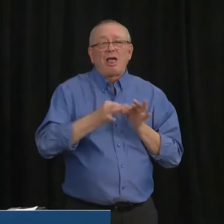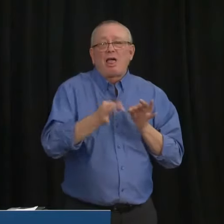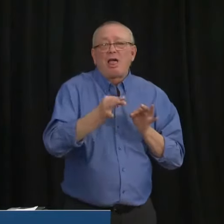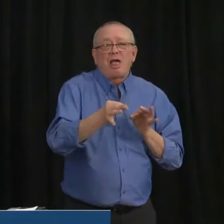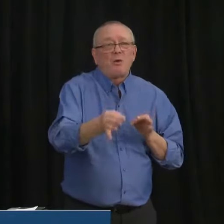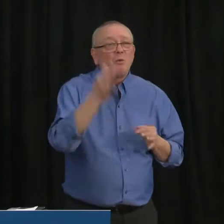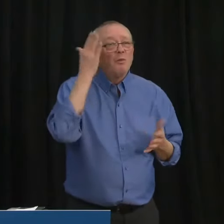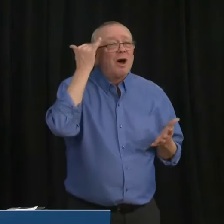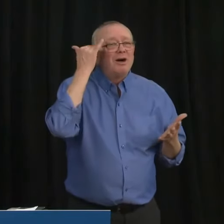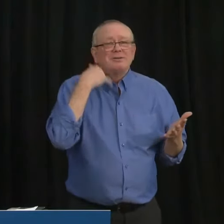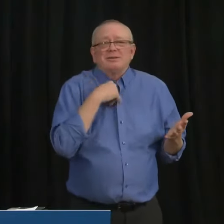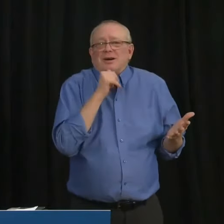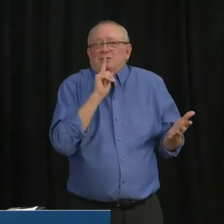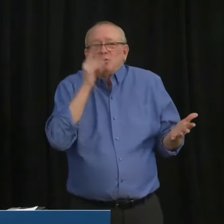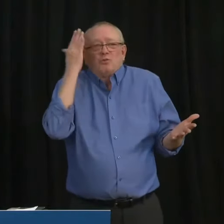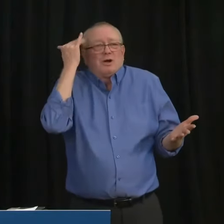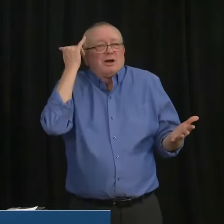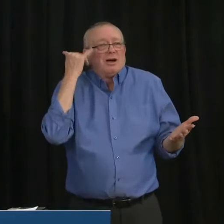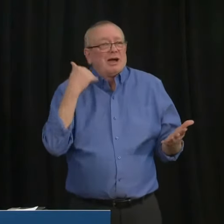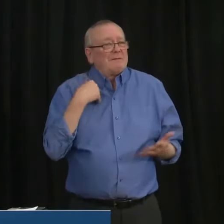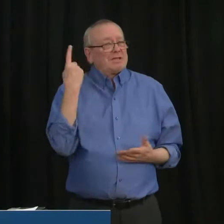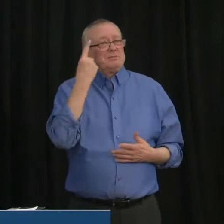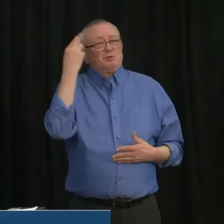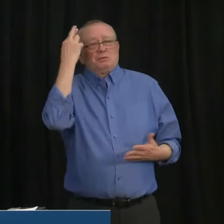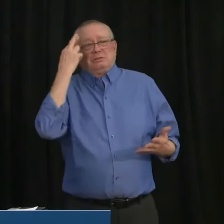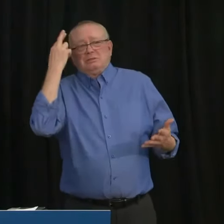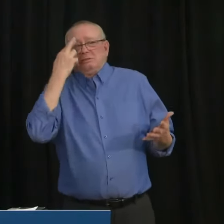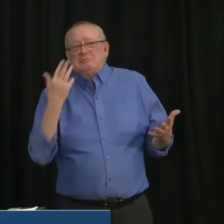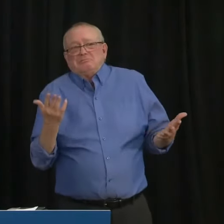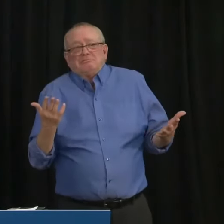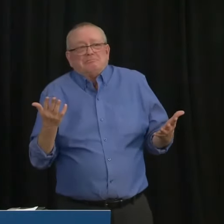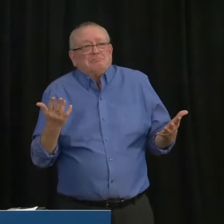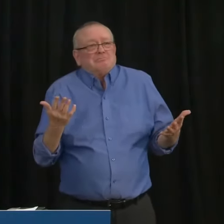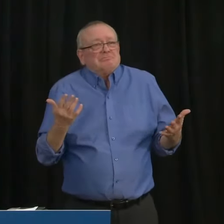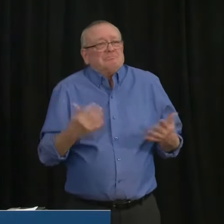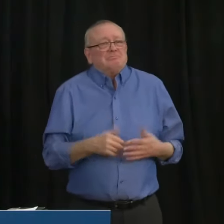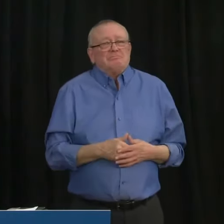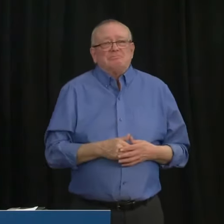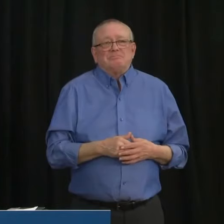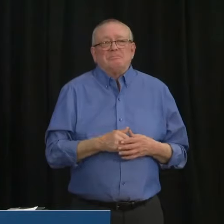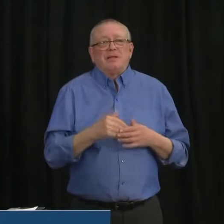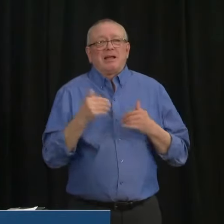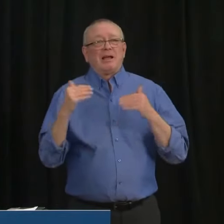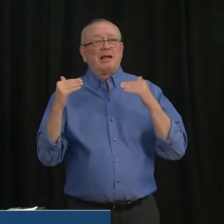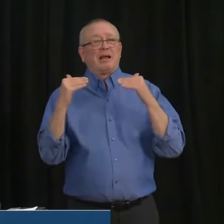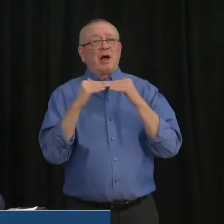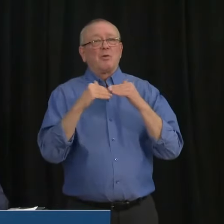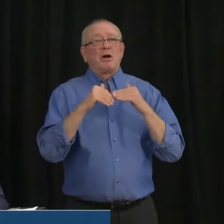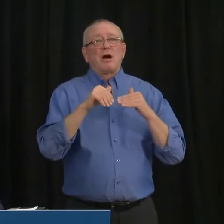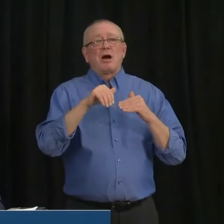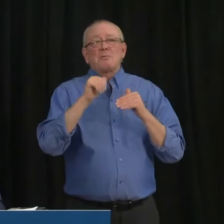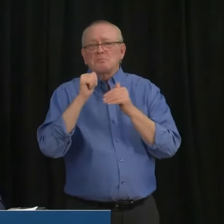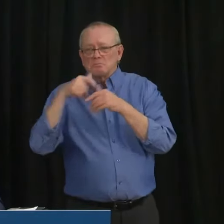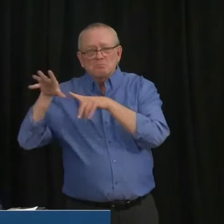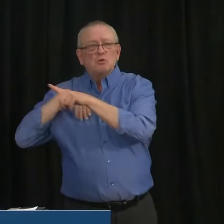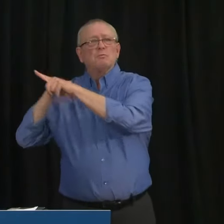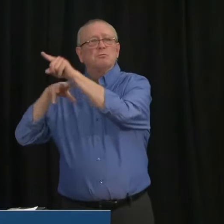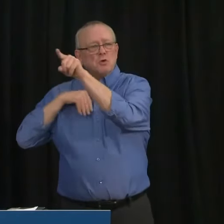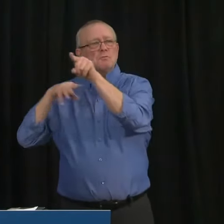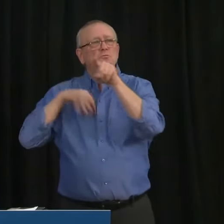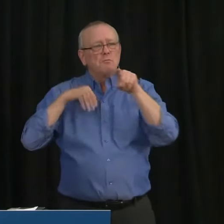timelines of peer jurisdictions around the world. Having said that, we do appreciate that the federal government